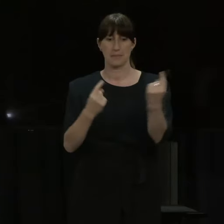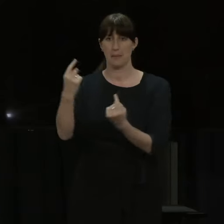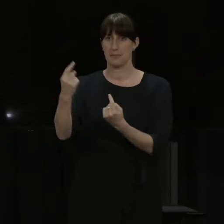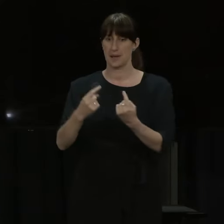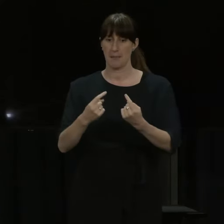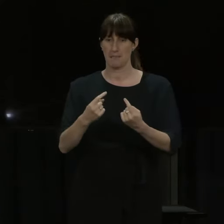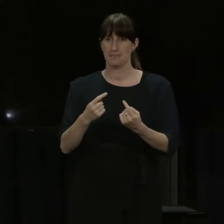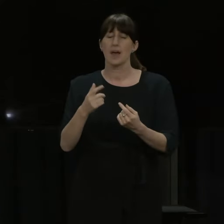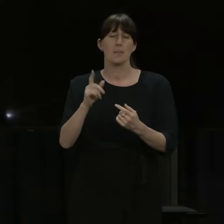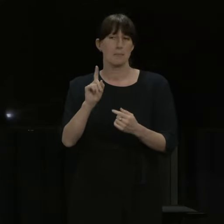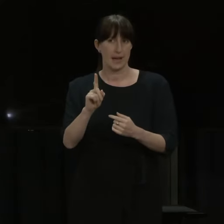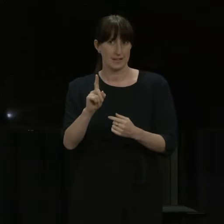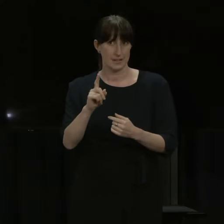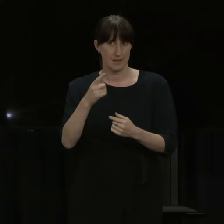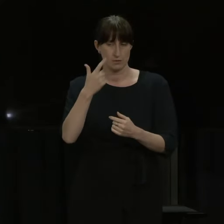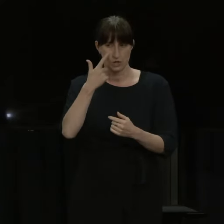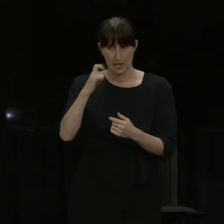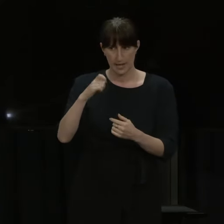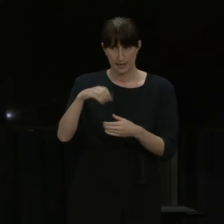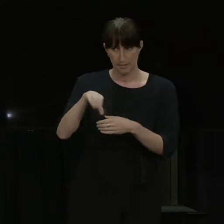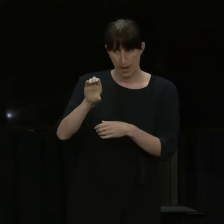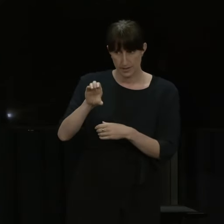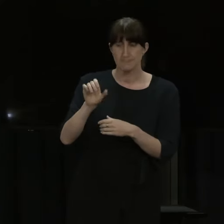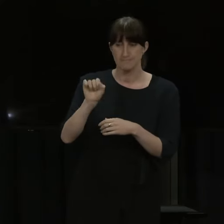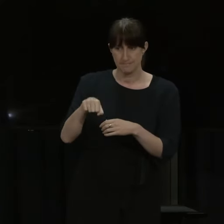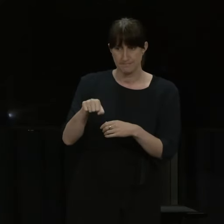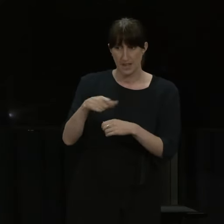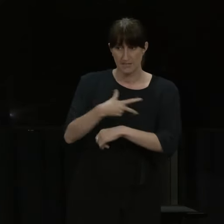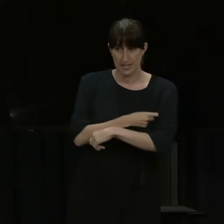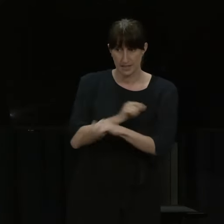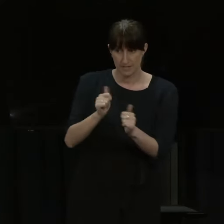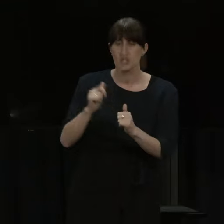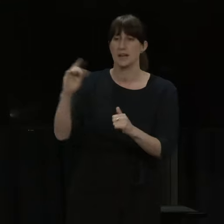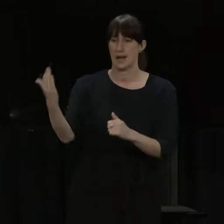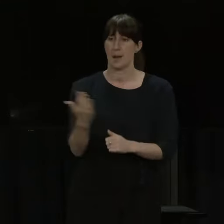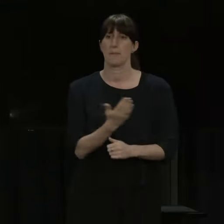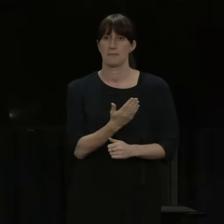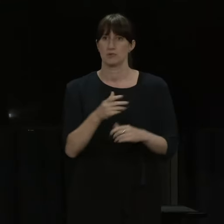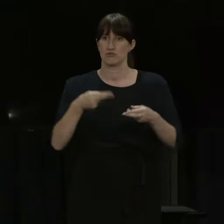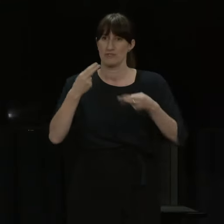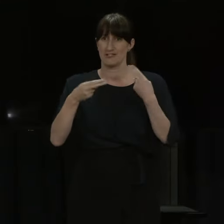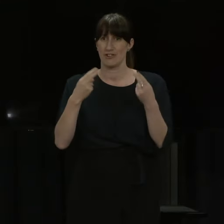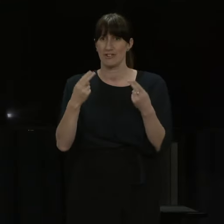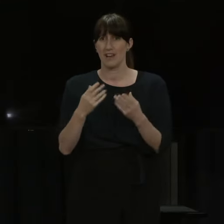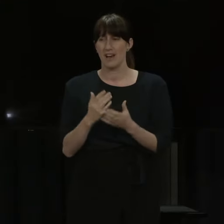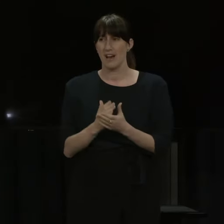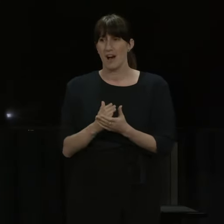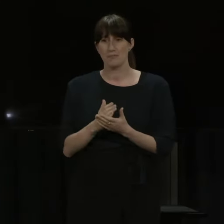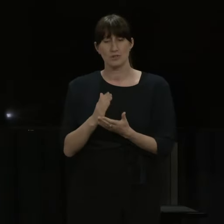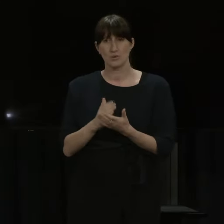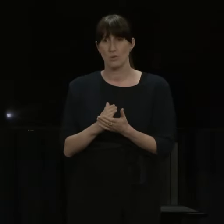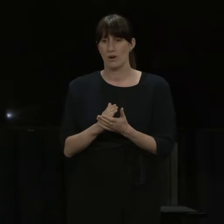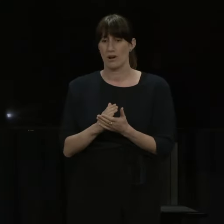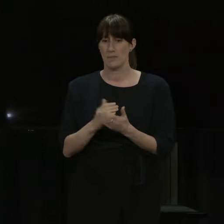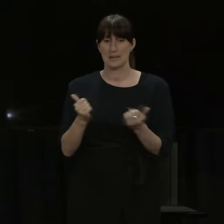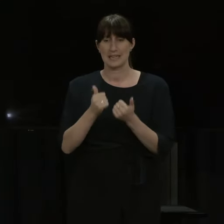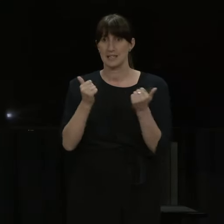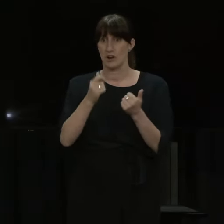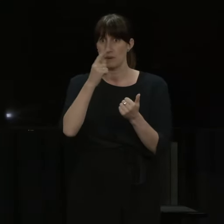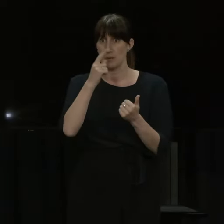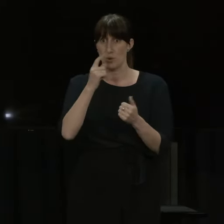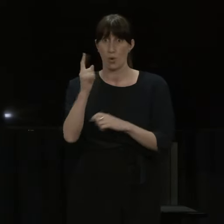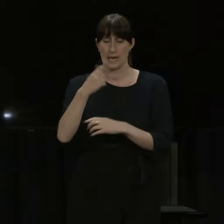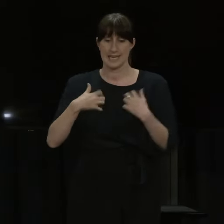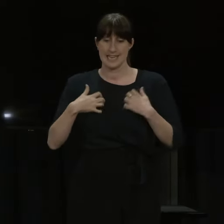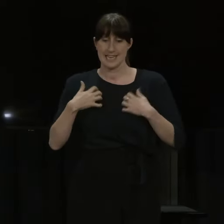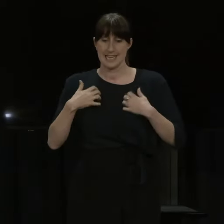their MyVaccine passes. So there is, you know, I expect that there will be demand for restaurants. I think there's a lot of people in Auckland who can't wait to